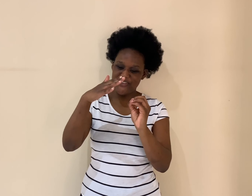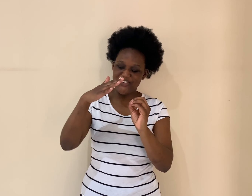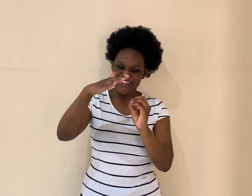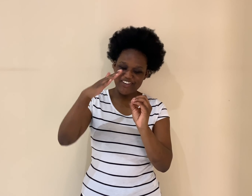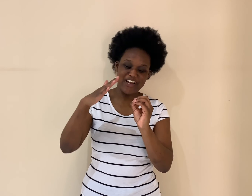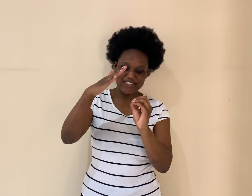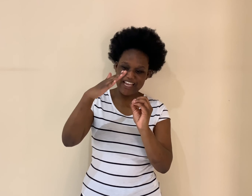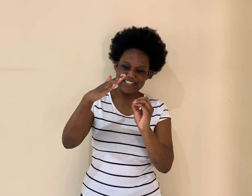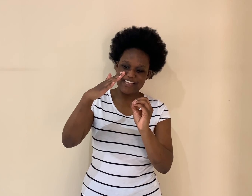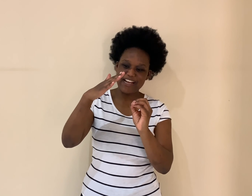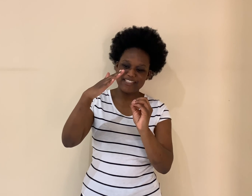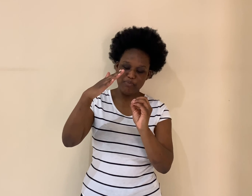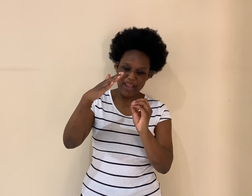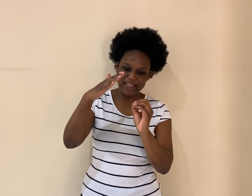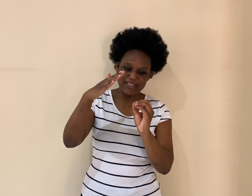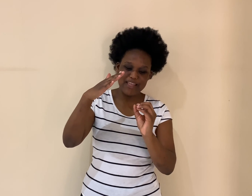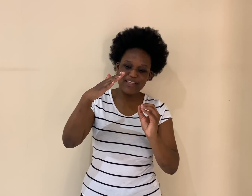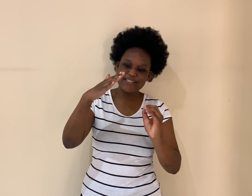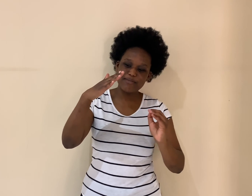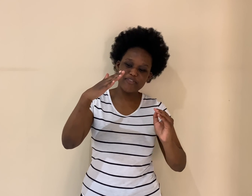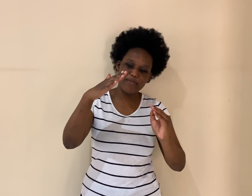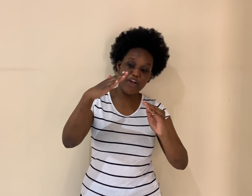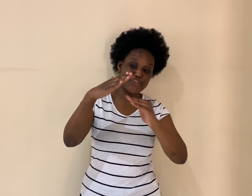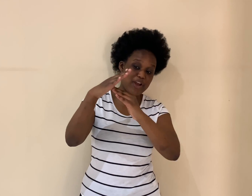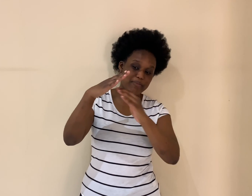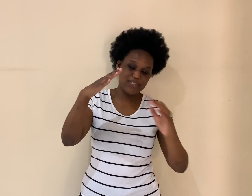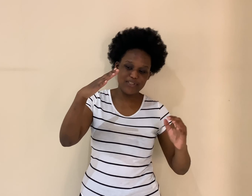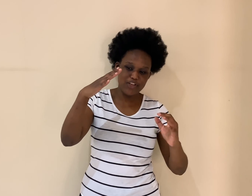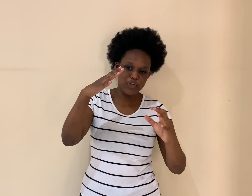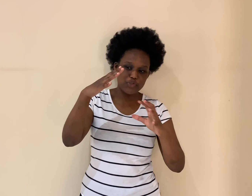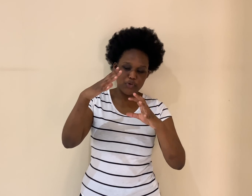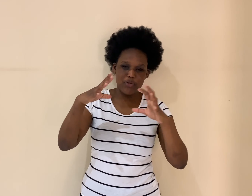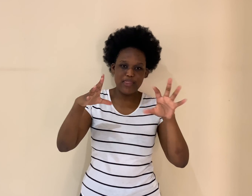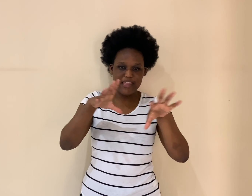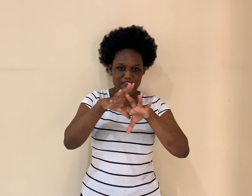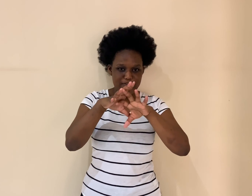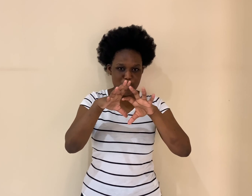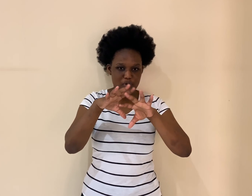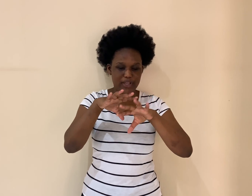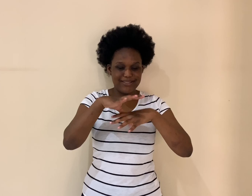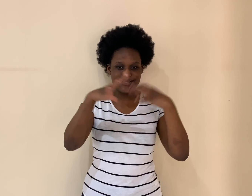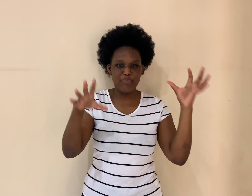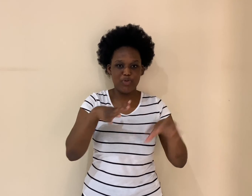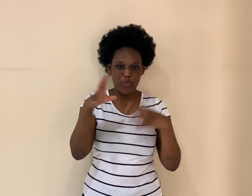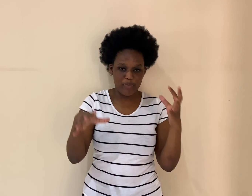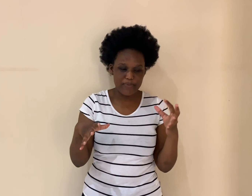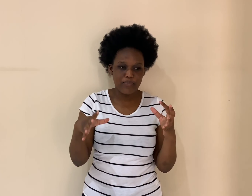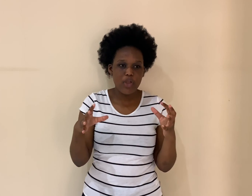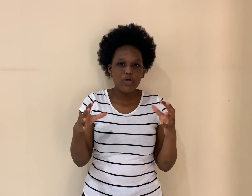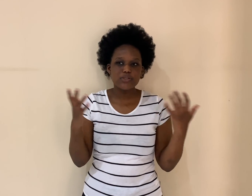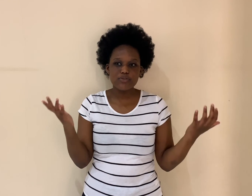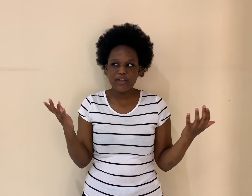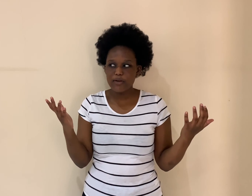or the greenhouse gases act as a blanket, and then some of them are trapped. So, therefore, it's a bit warmer. So, now,